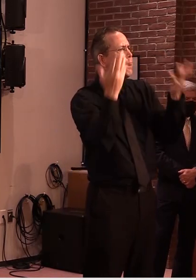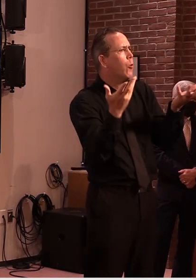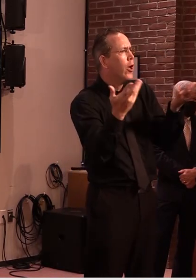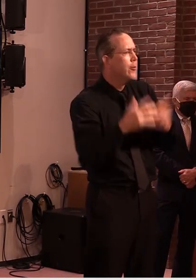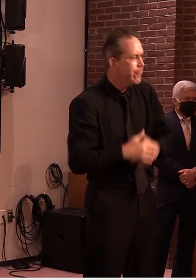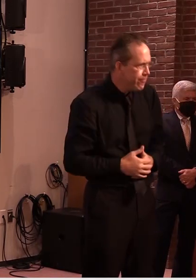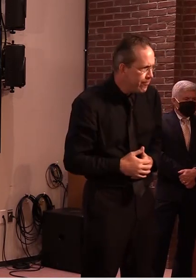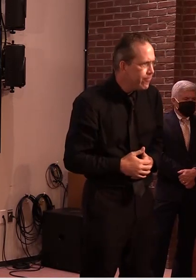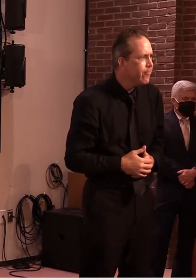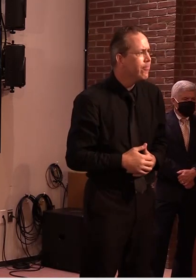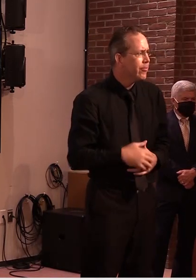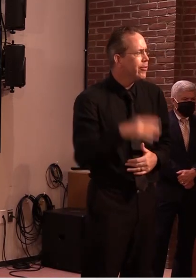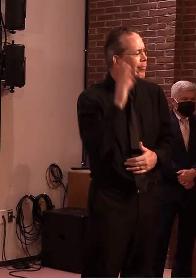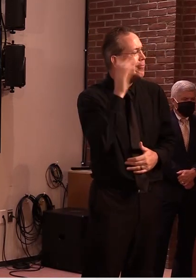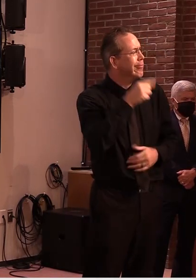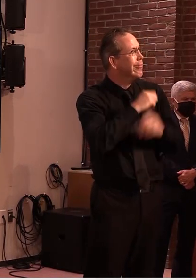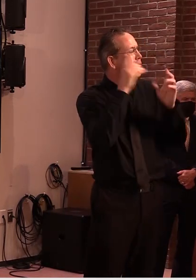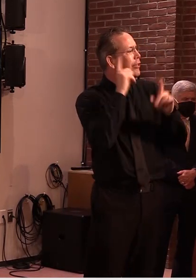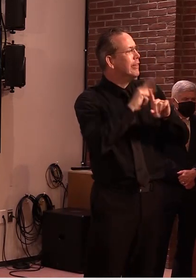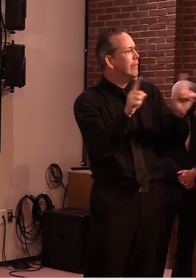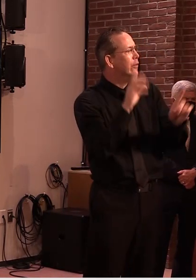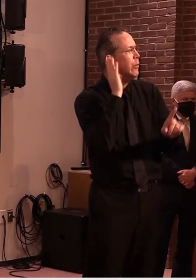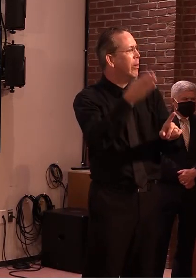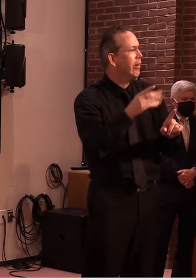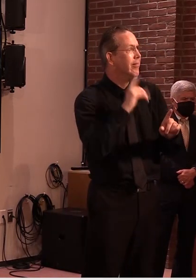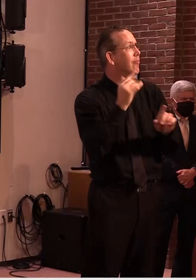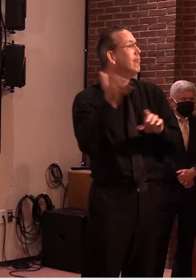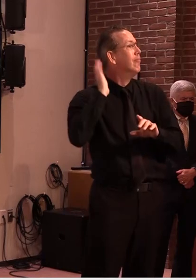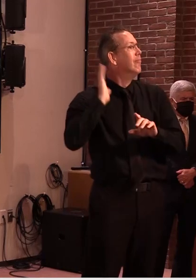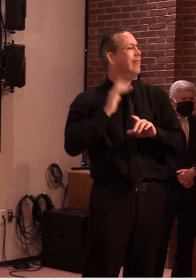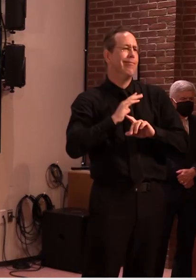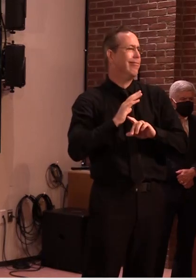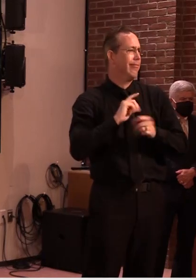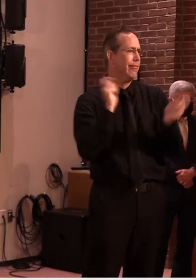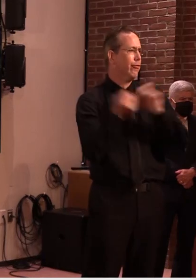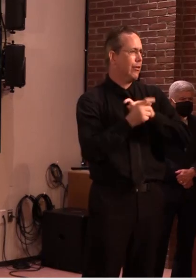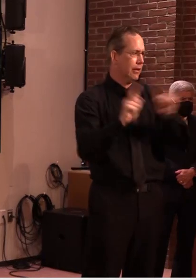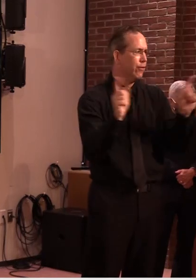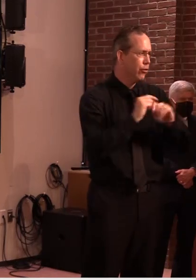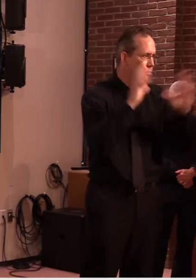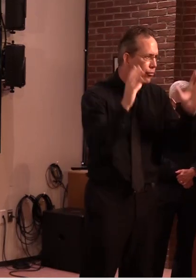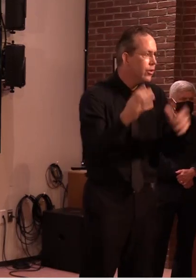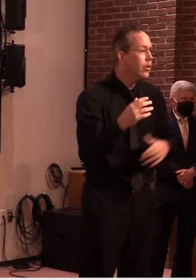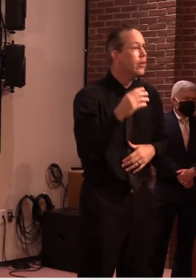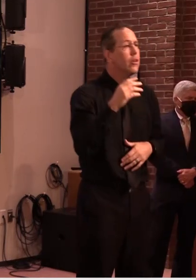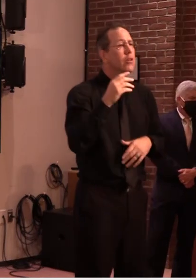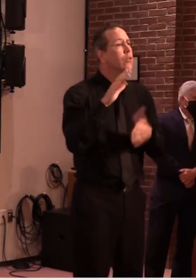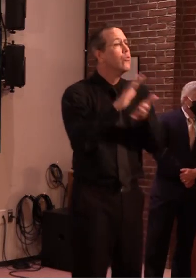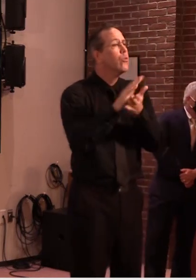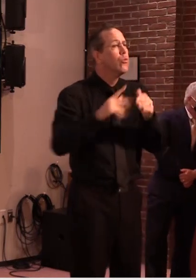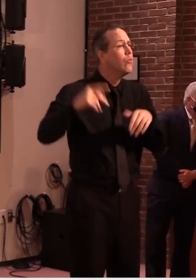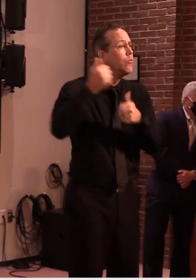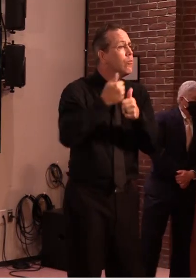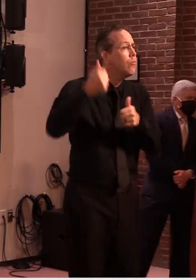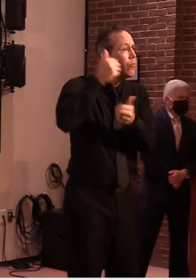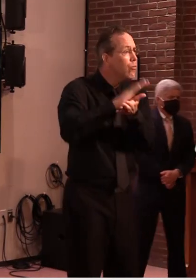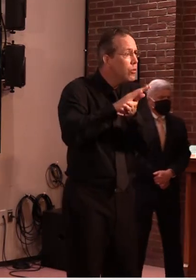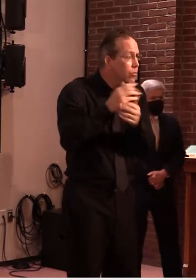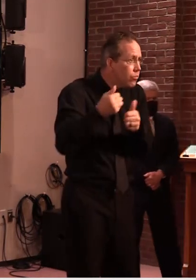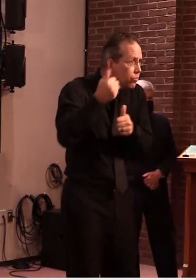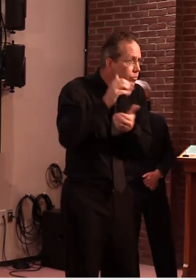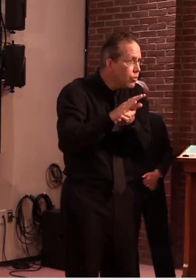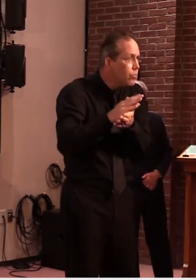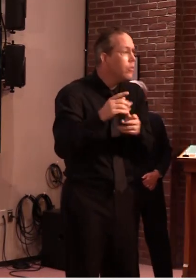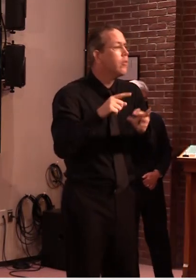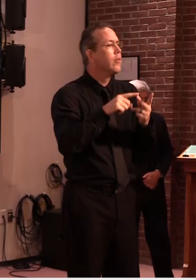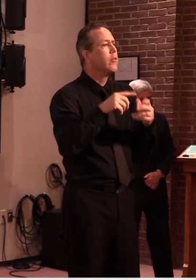want you to know we're working with the Vermont principals association the superintendents association school athletic directors and coaches with a goal